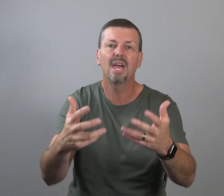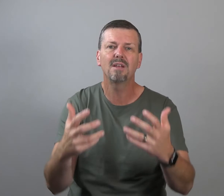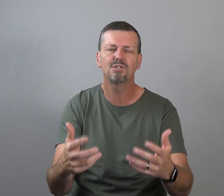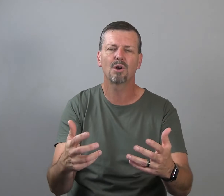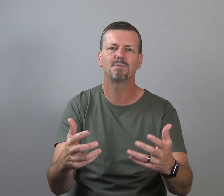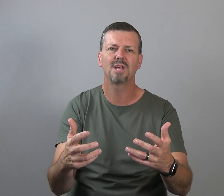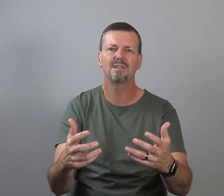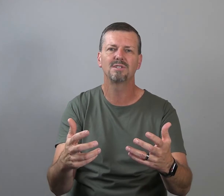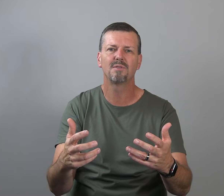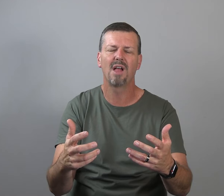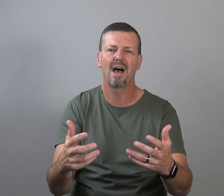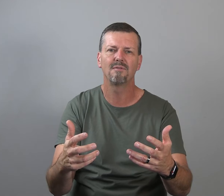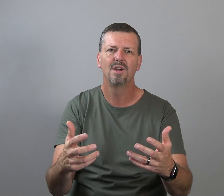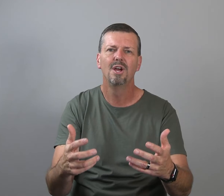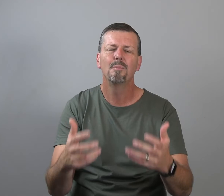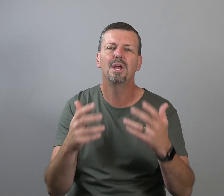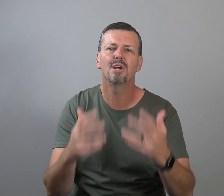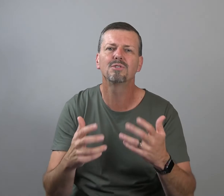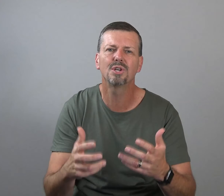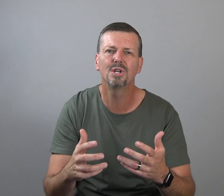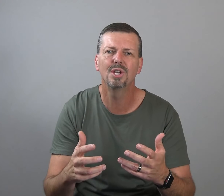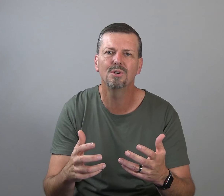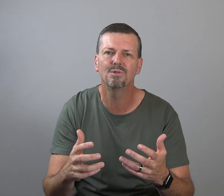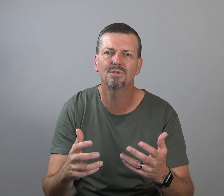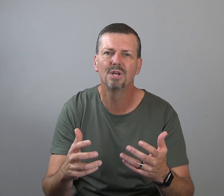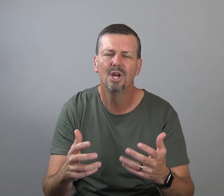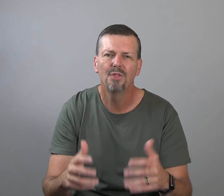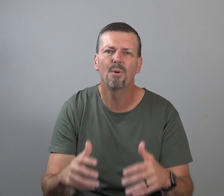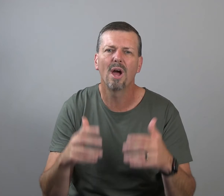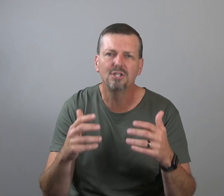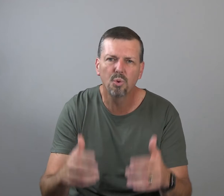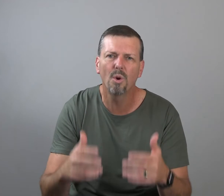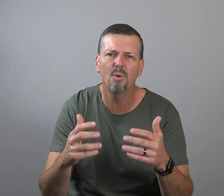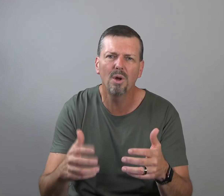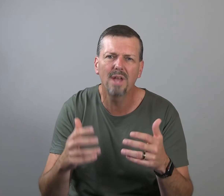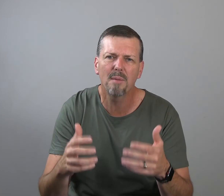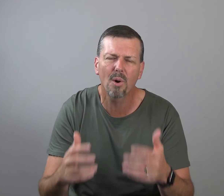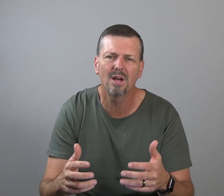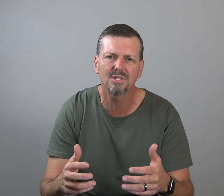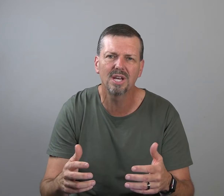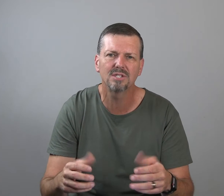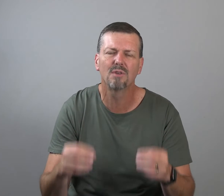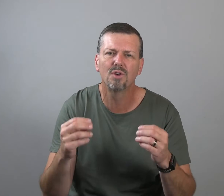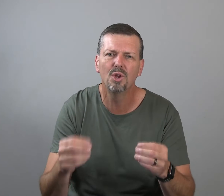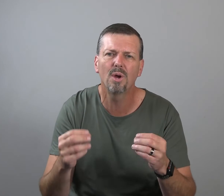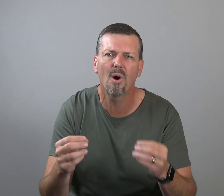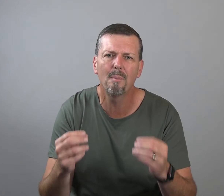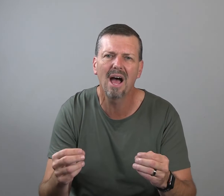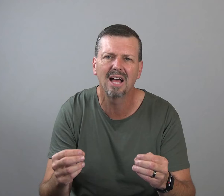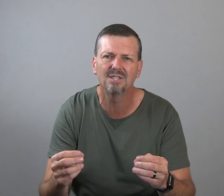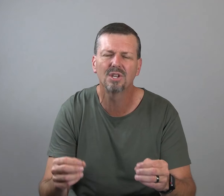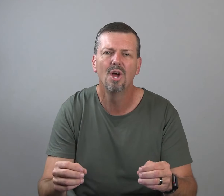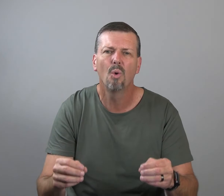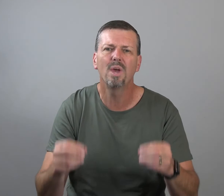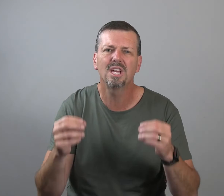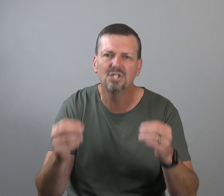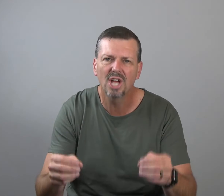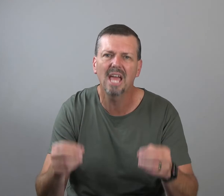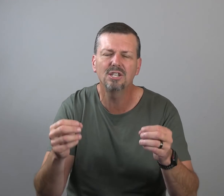negative circumstances of life. But here's the good news. Through a 21-day process of renewing our minds, we can change